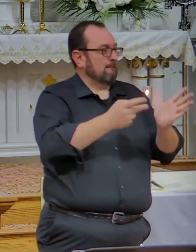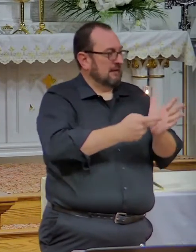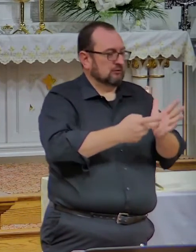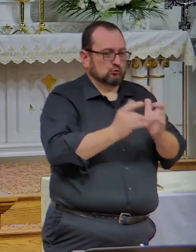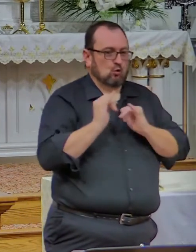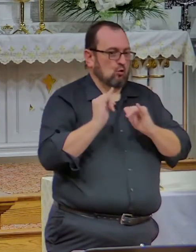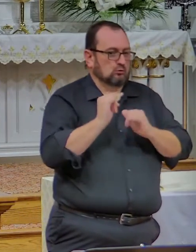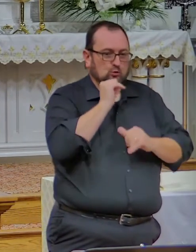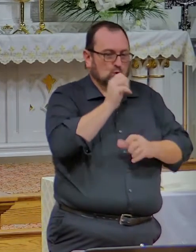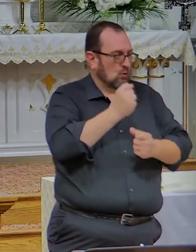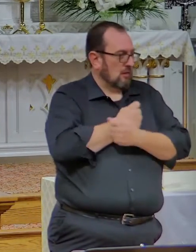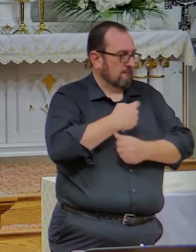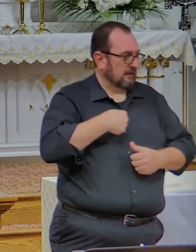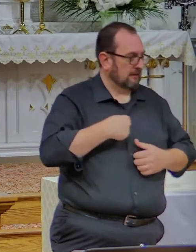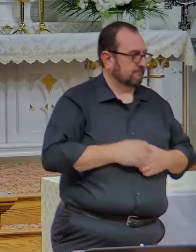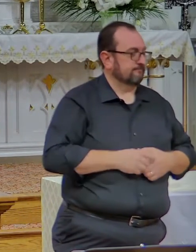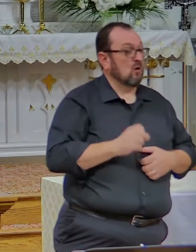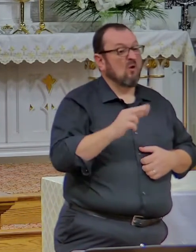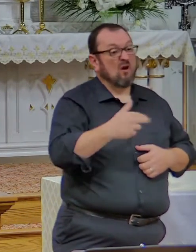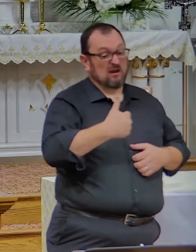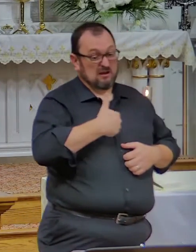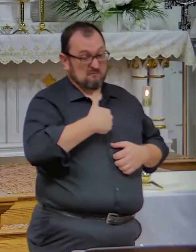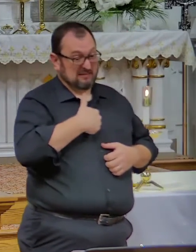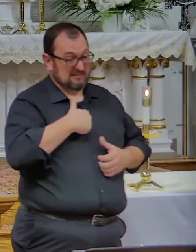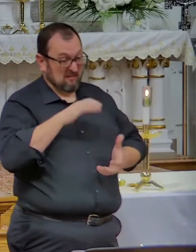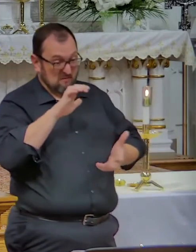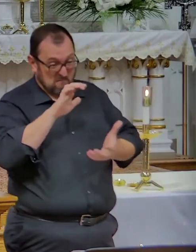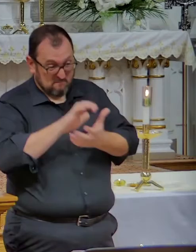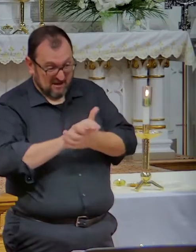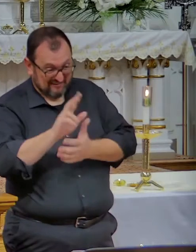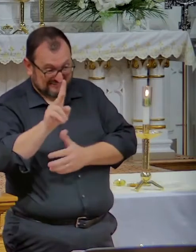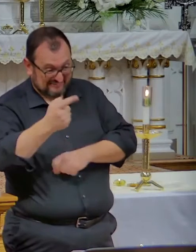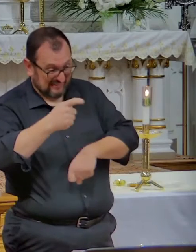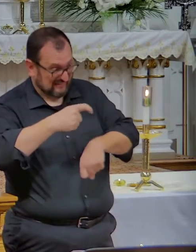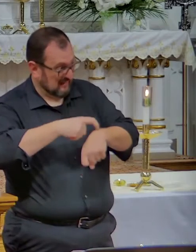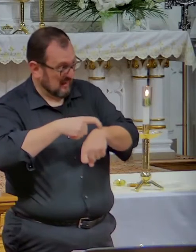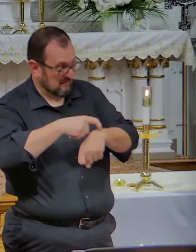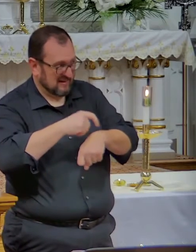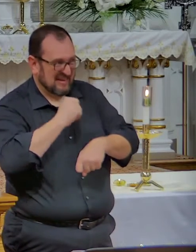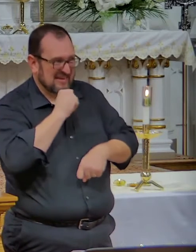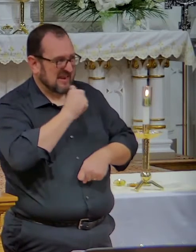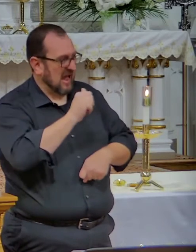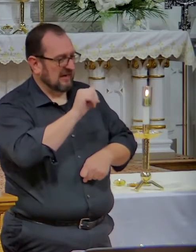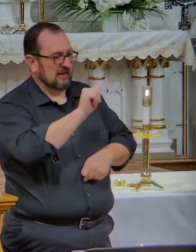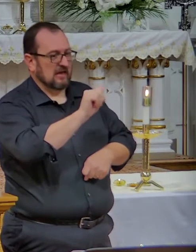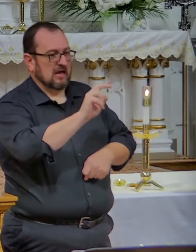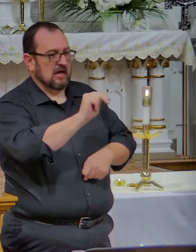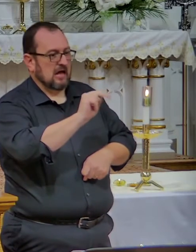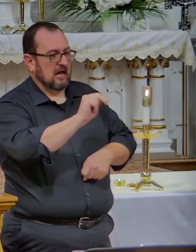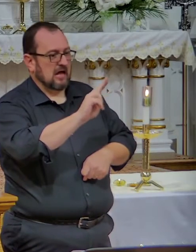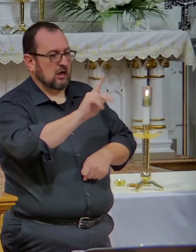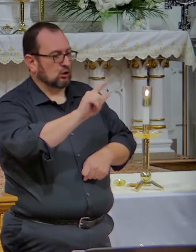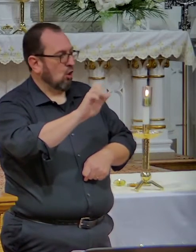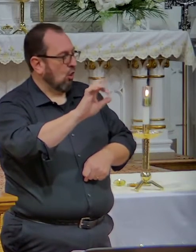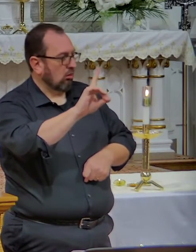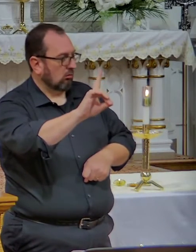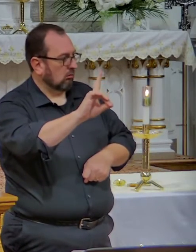I'm in a second marriage, but I don't have an annulment. I've been married 10, 20 years.